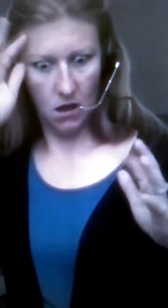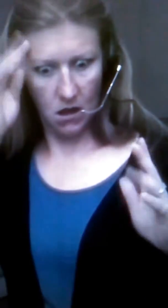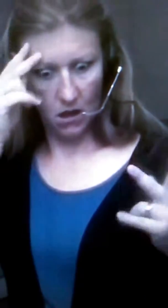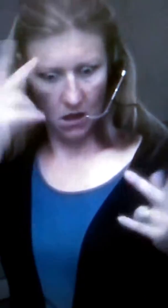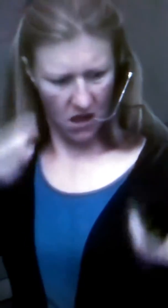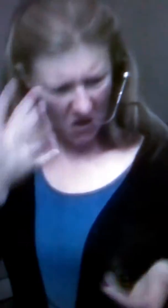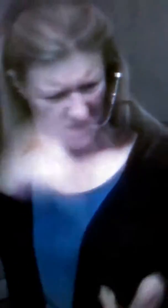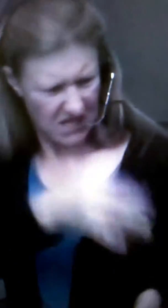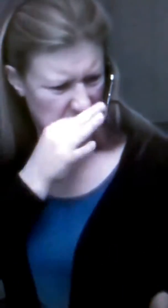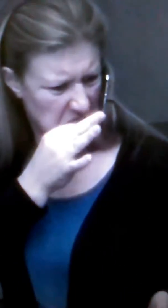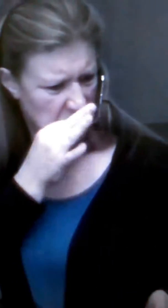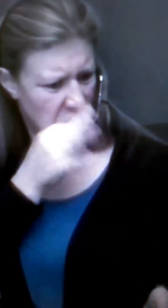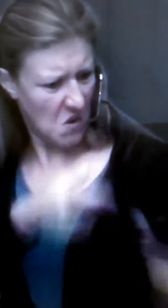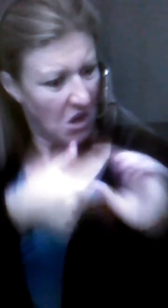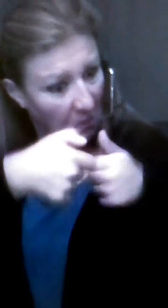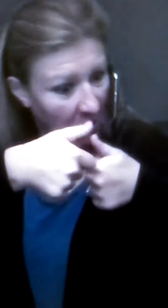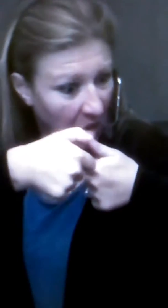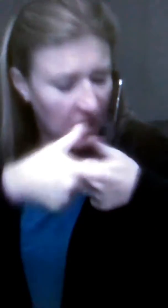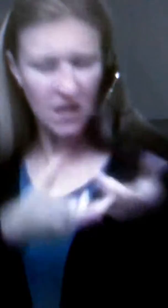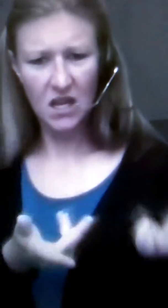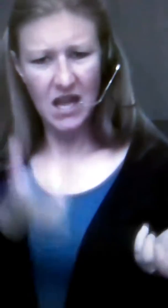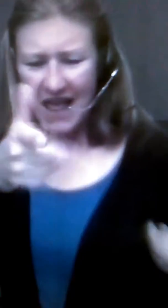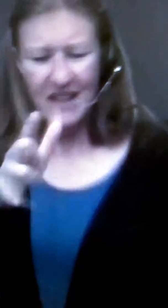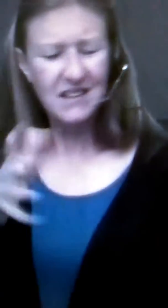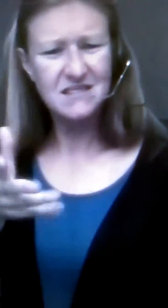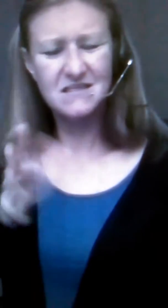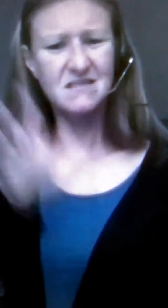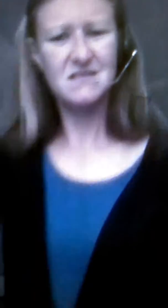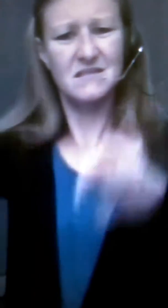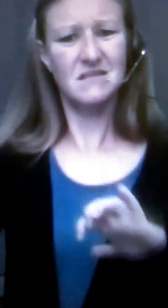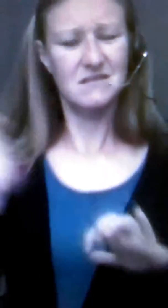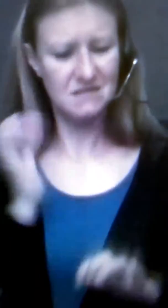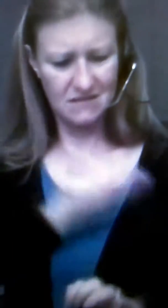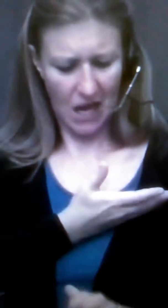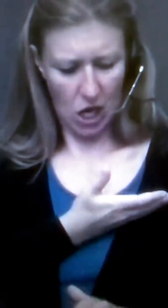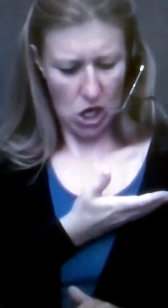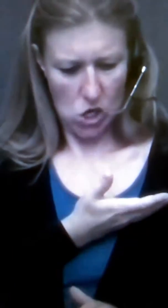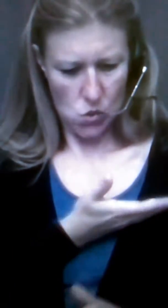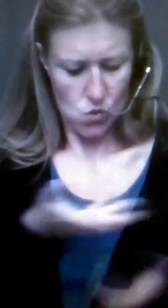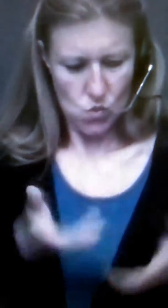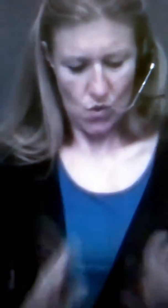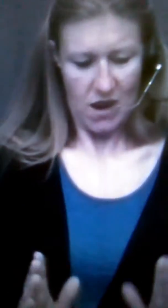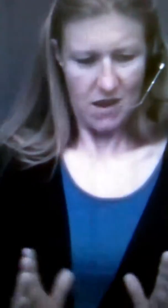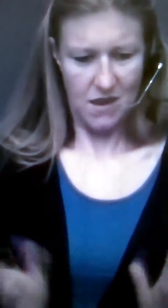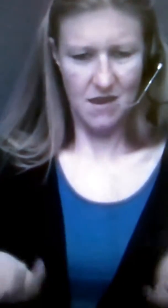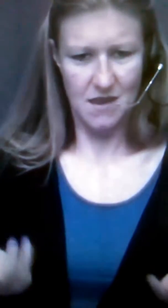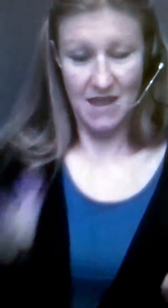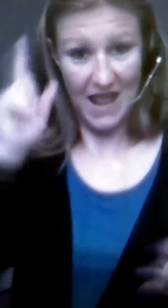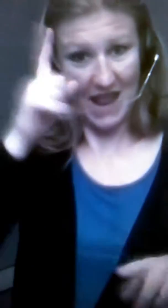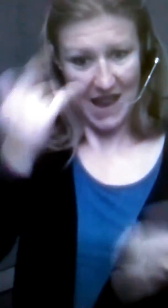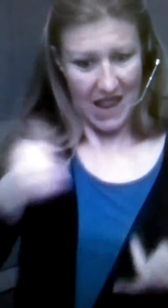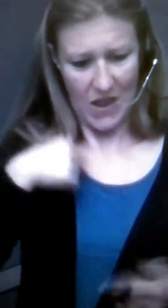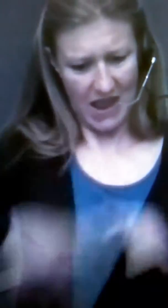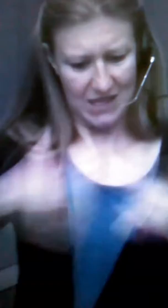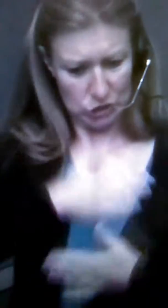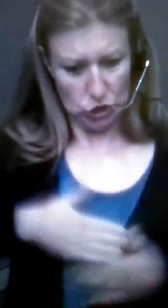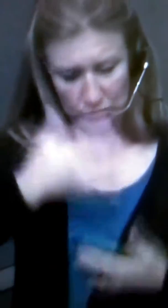couple. I was just fucking. And I'm thinking to myself. like, no. Why didn't you just smoke in the car? Why didn't you wait until you got into the box